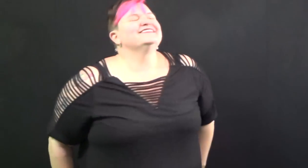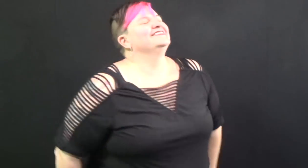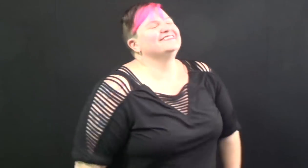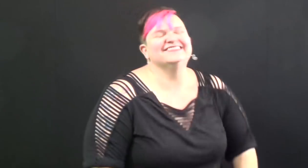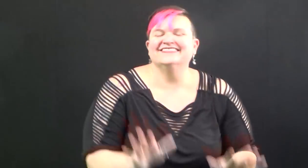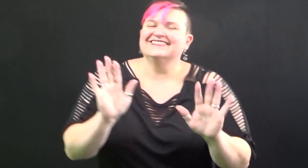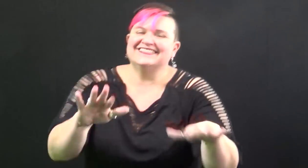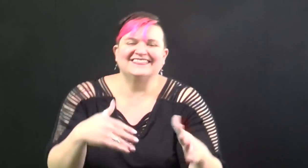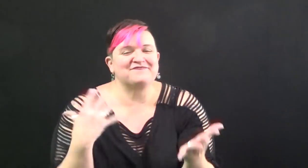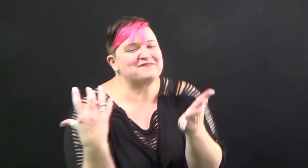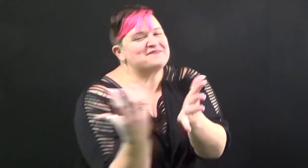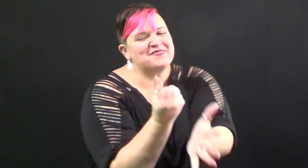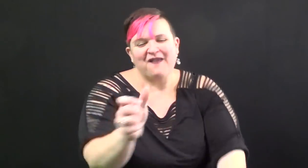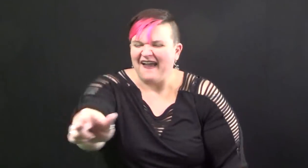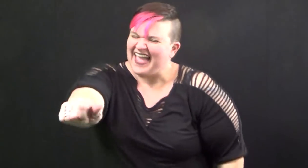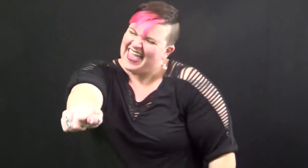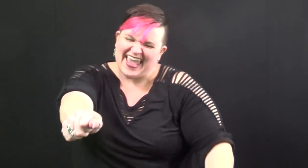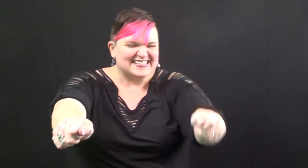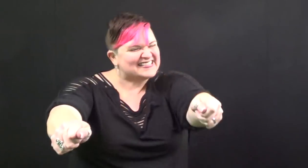Give me both your hands.